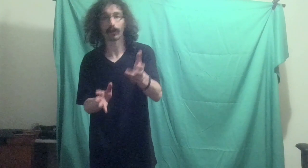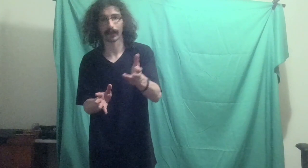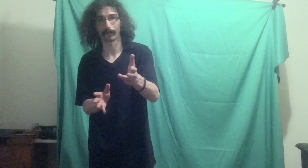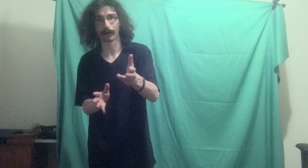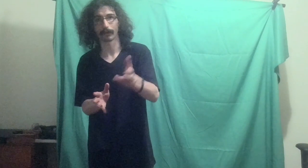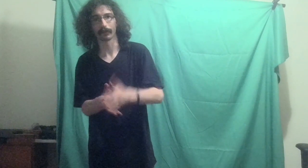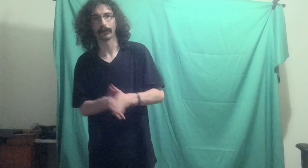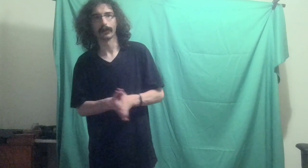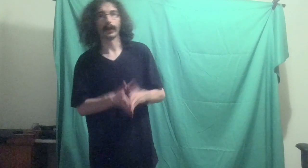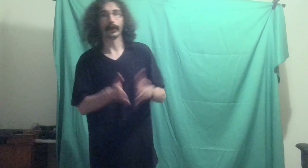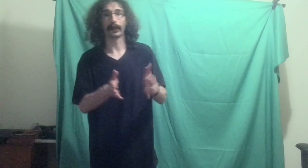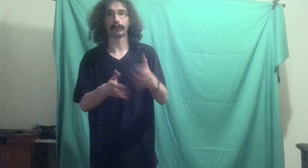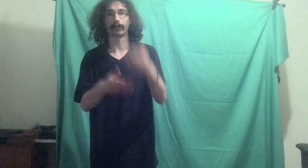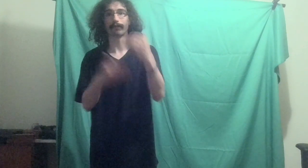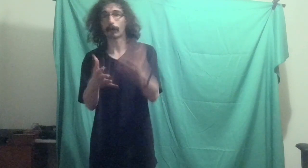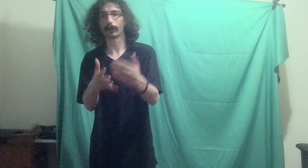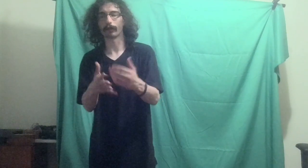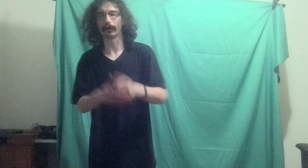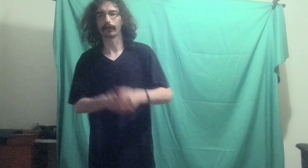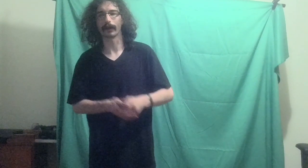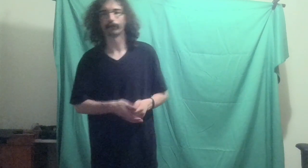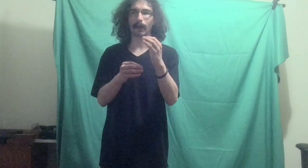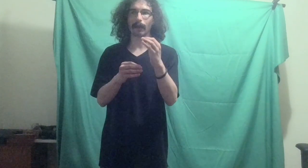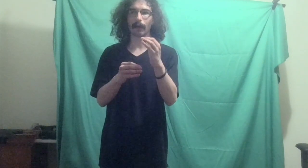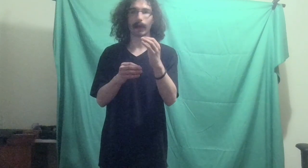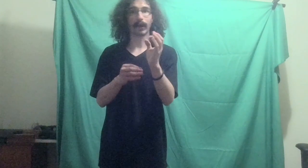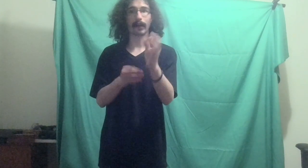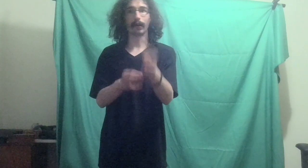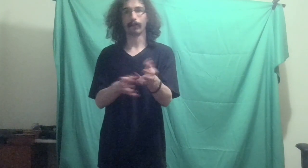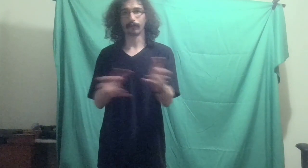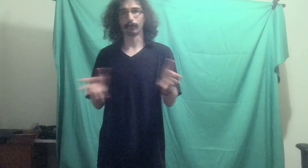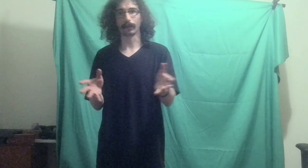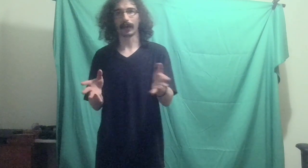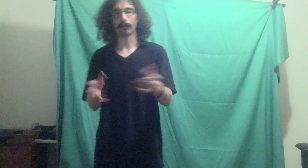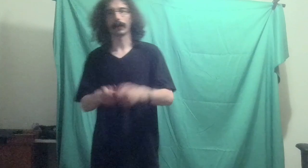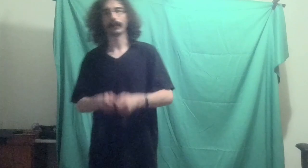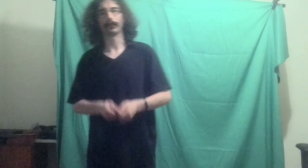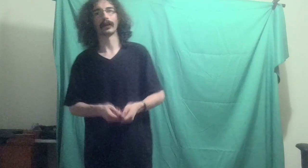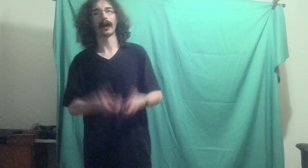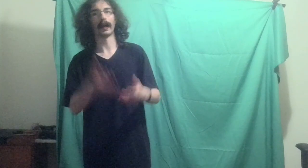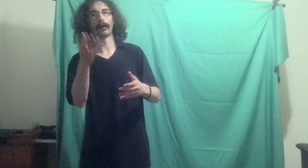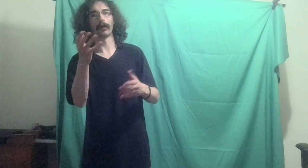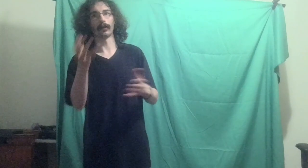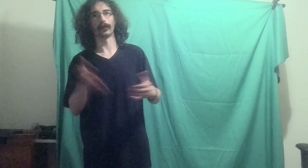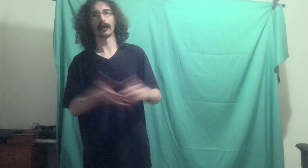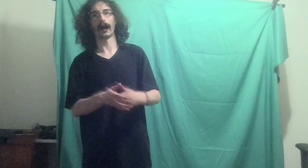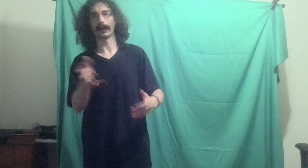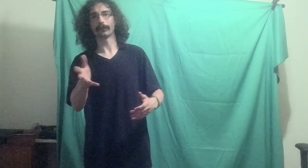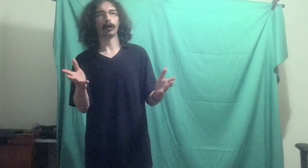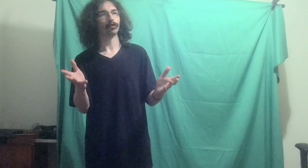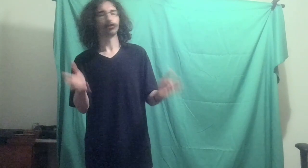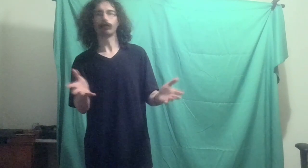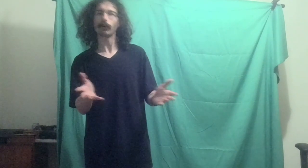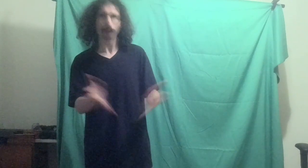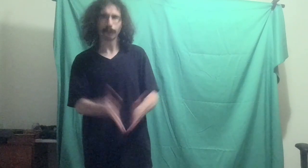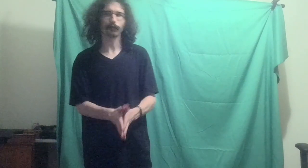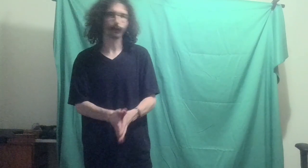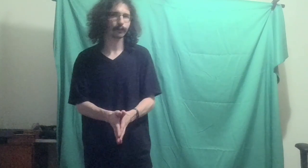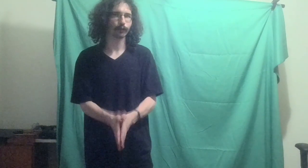about here and he actually belted Creator Now. And since he was asking me anything, I, event, I asked ARAC, should I restart YouTube